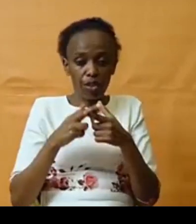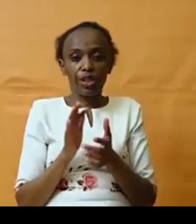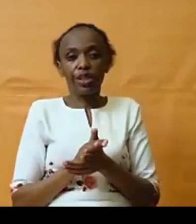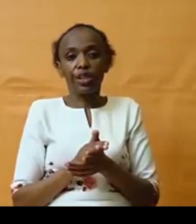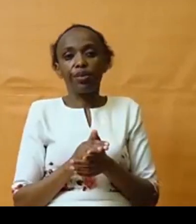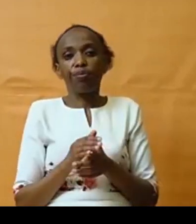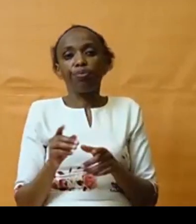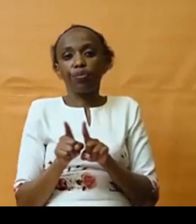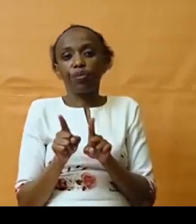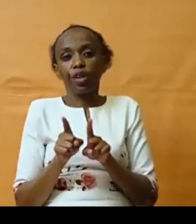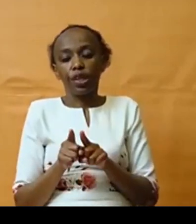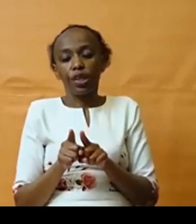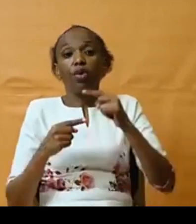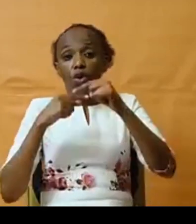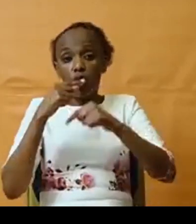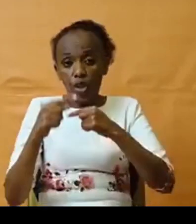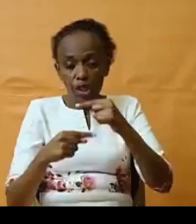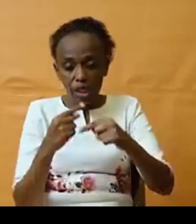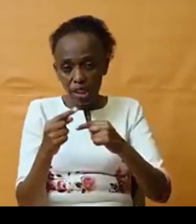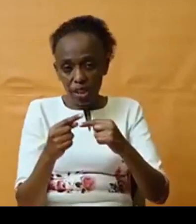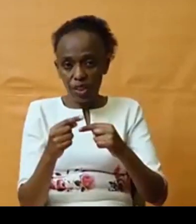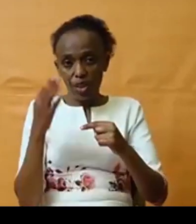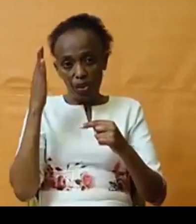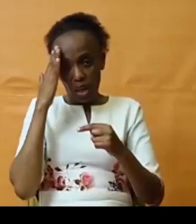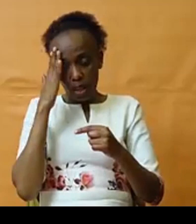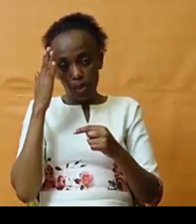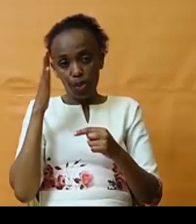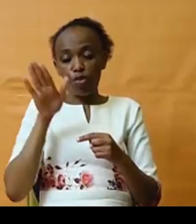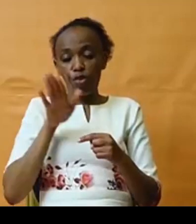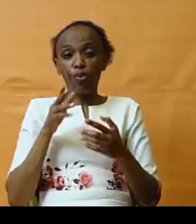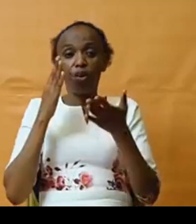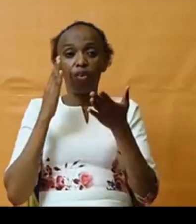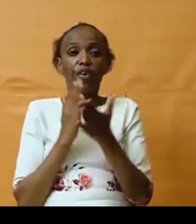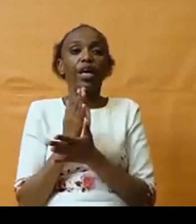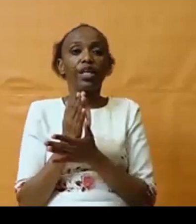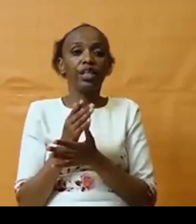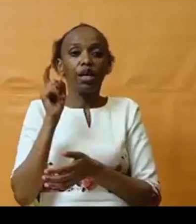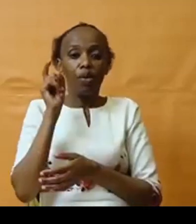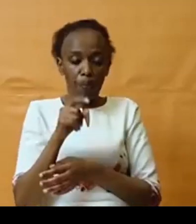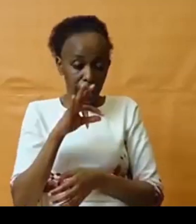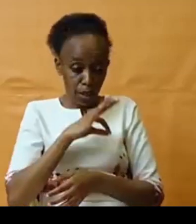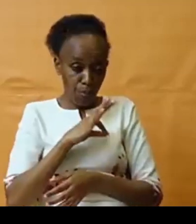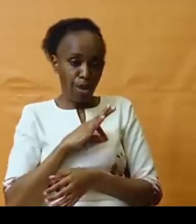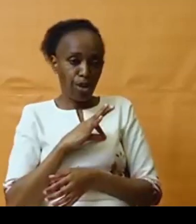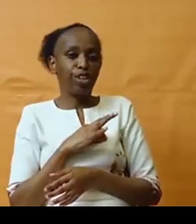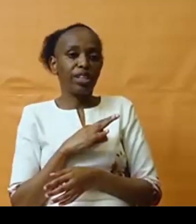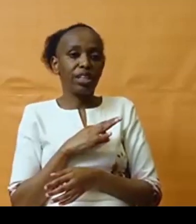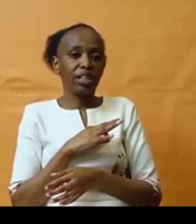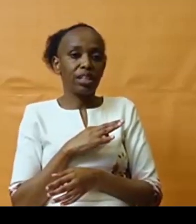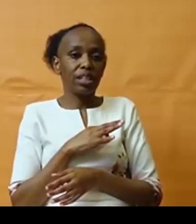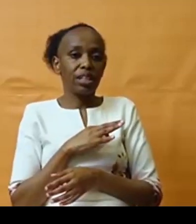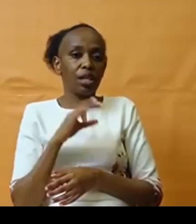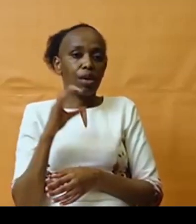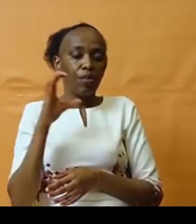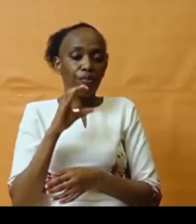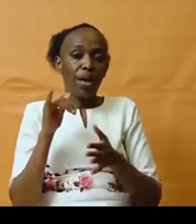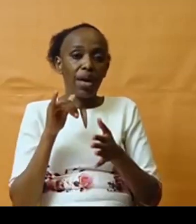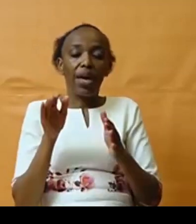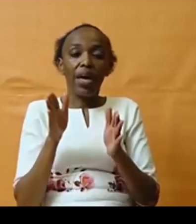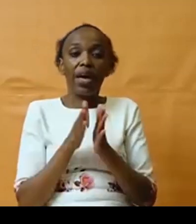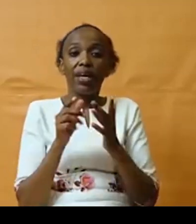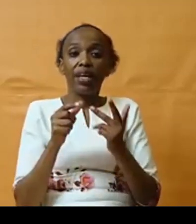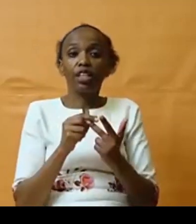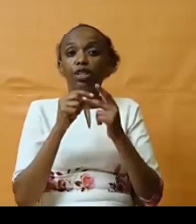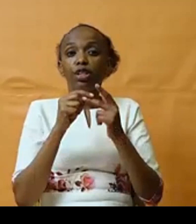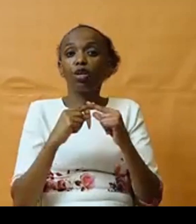progressive realizations of human rights should benefit the citizens and particularly groups which